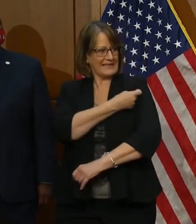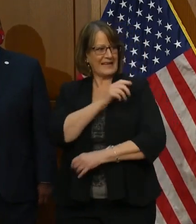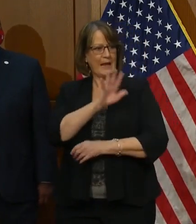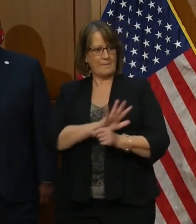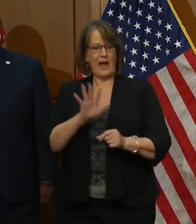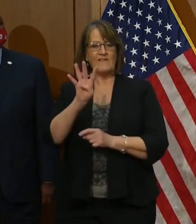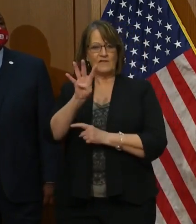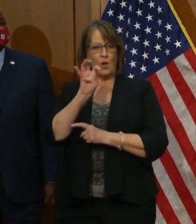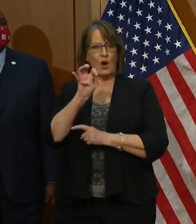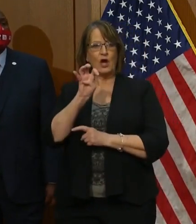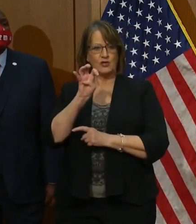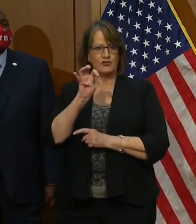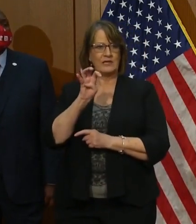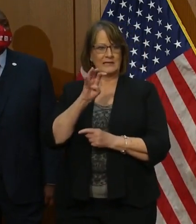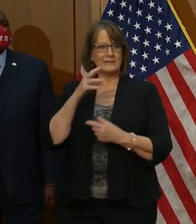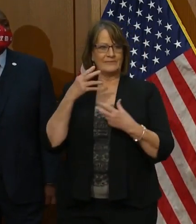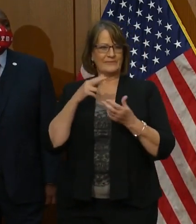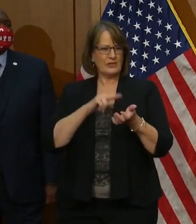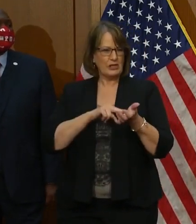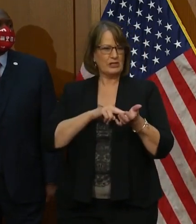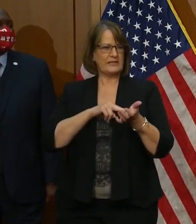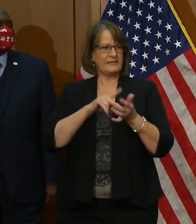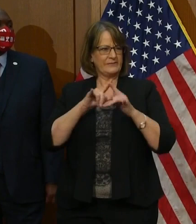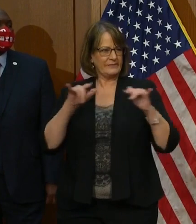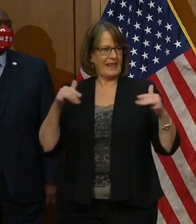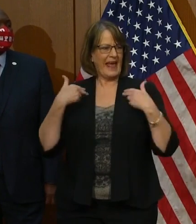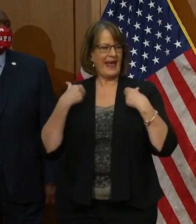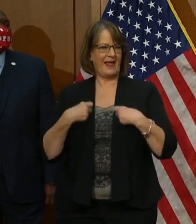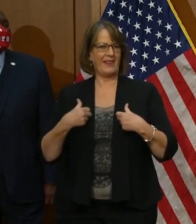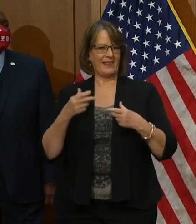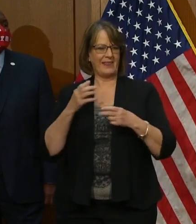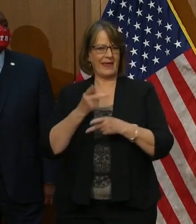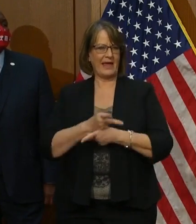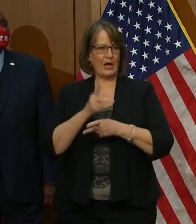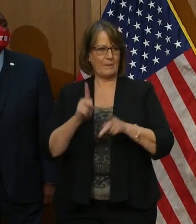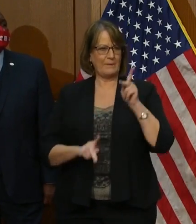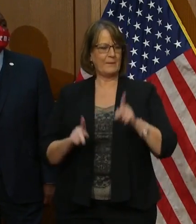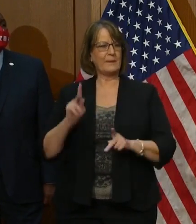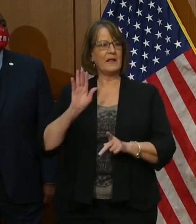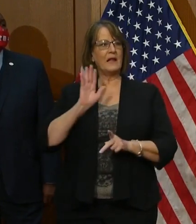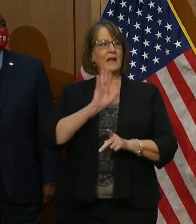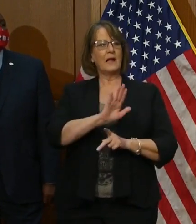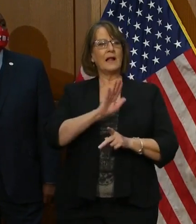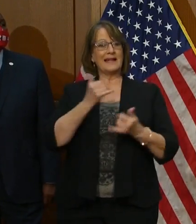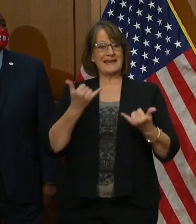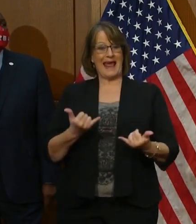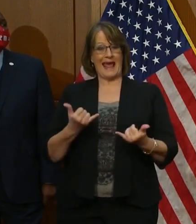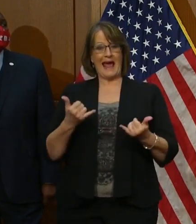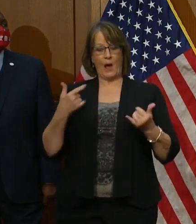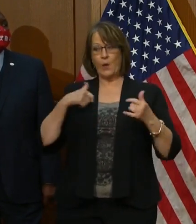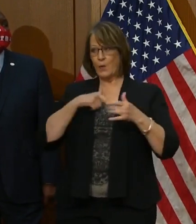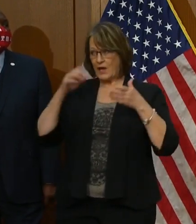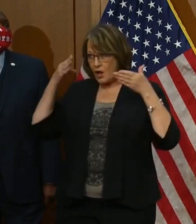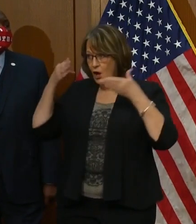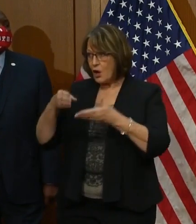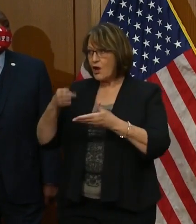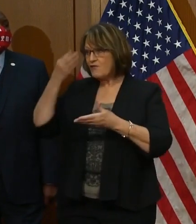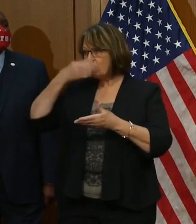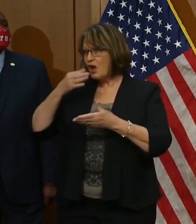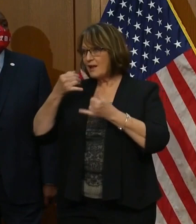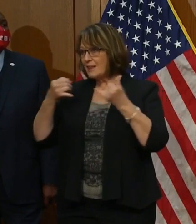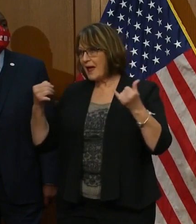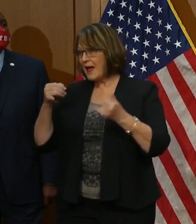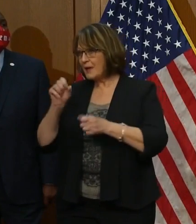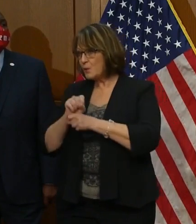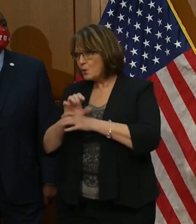healthcare providers. I know that as localities have moved to vaccinating some of our frontline workers, teachers, and